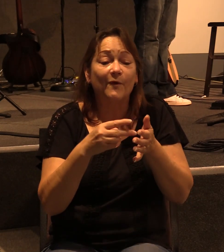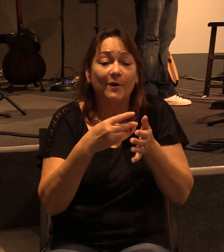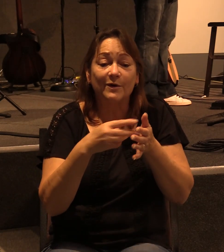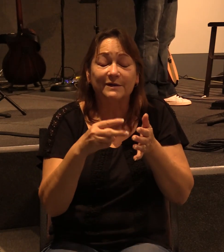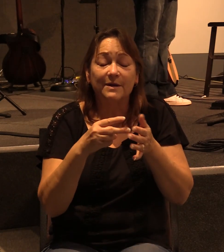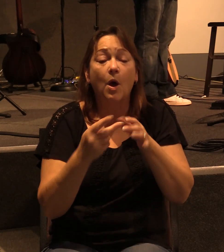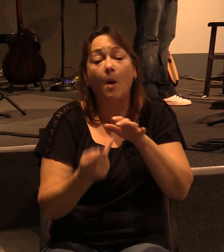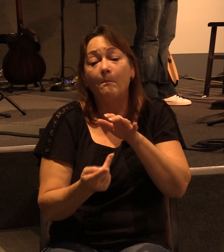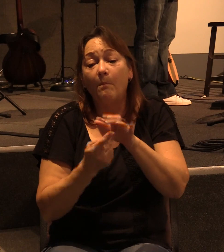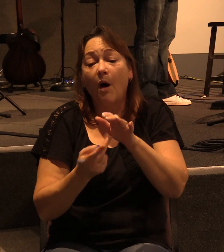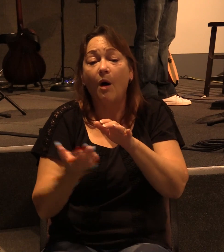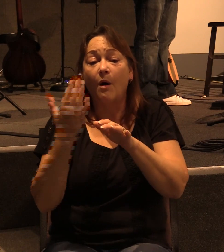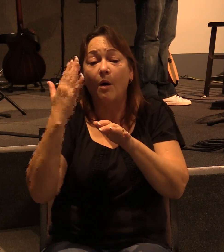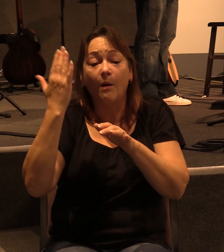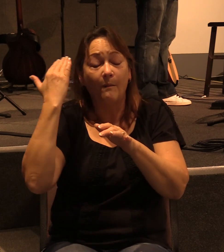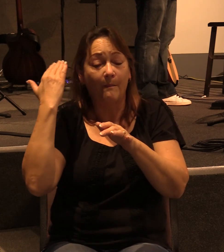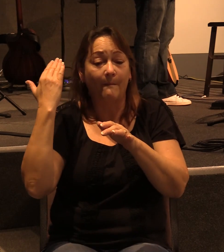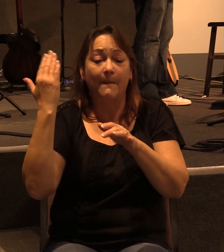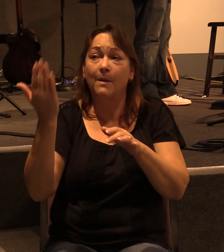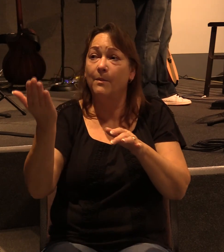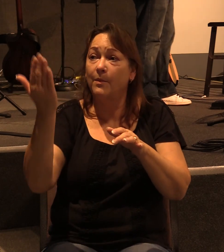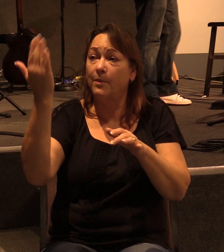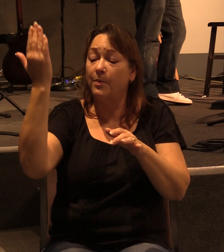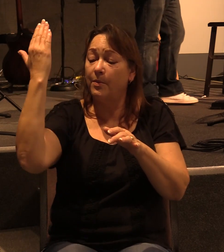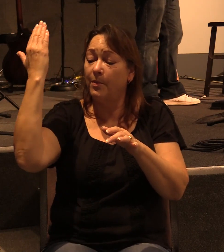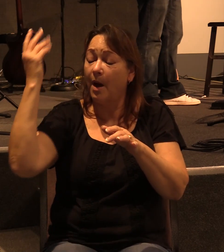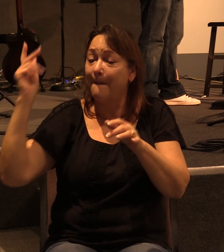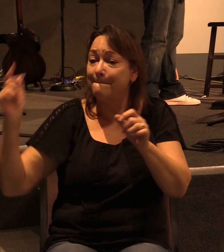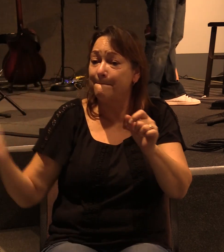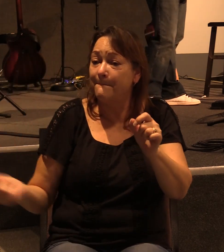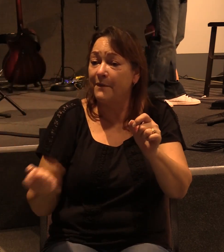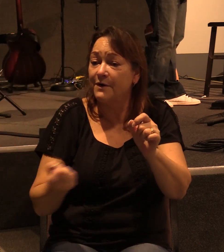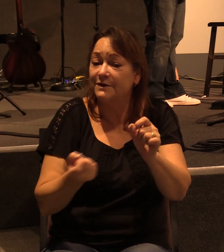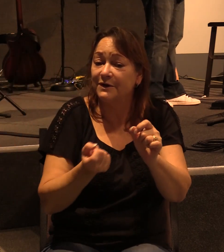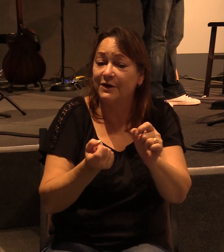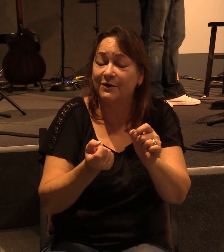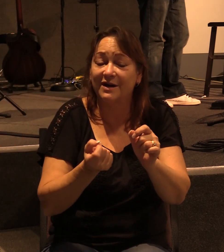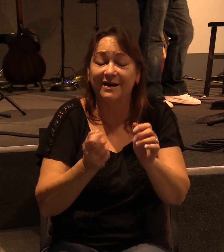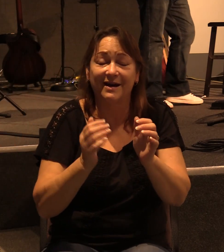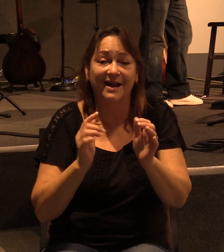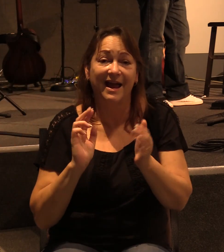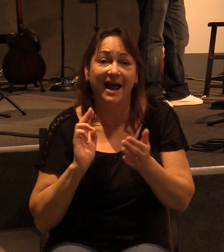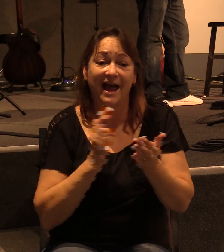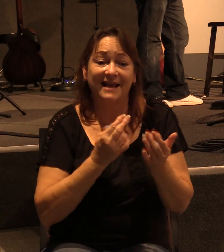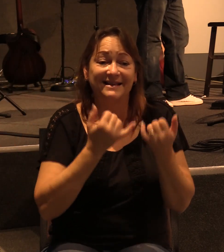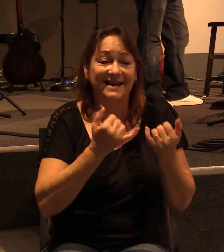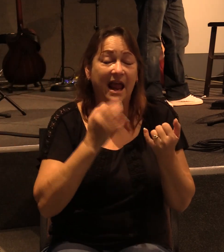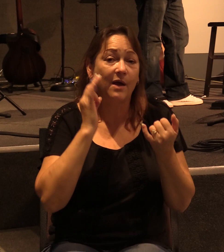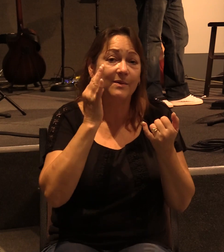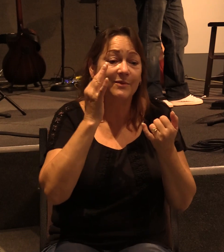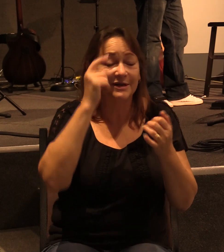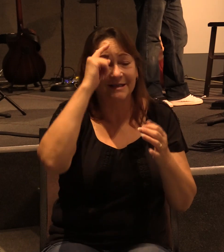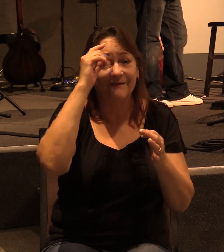formerly persecuted us now preaches the faith which he once tried to destroy.